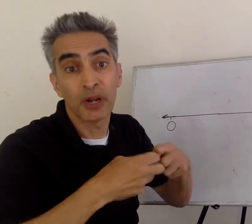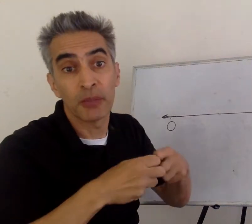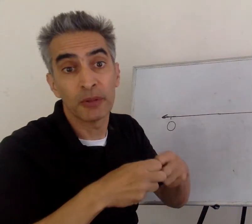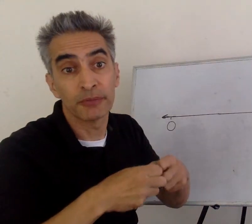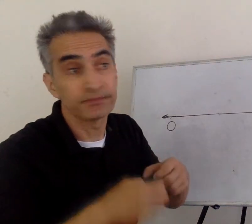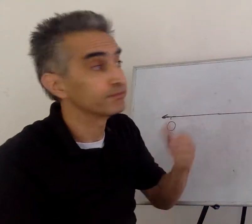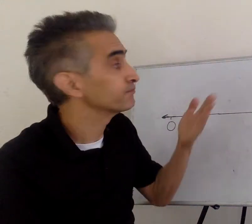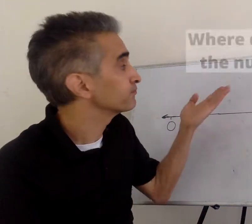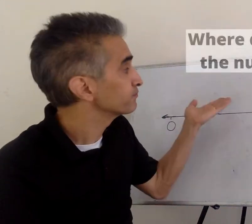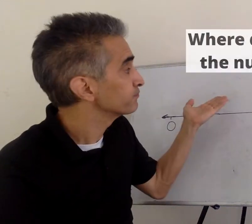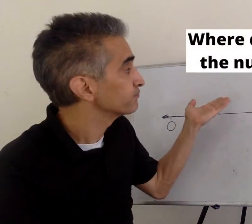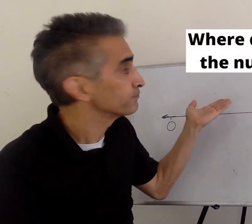another example.